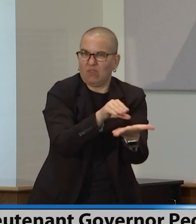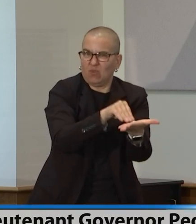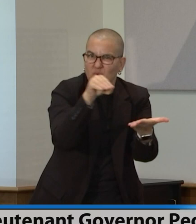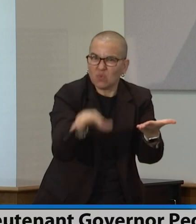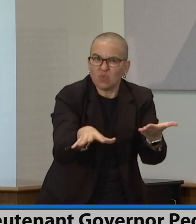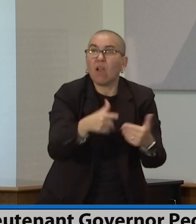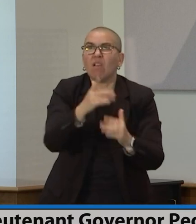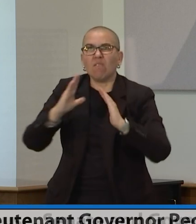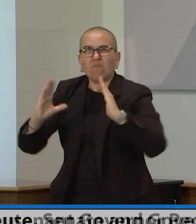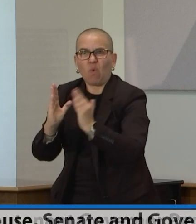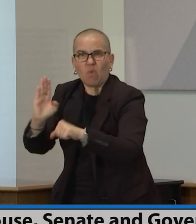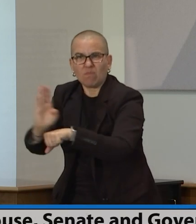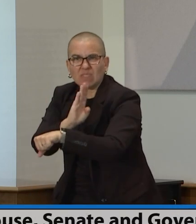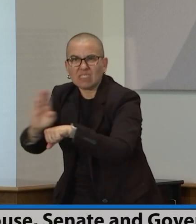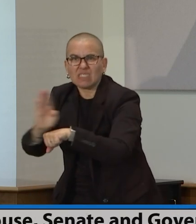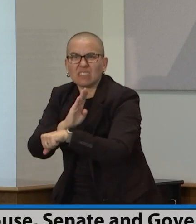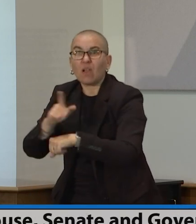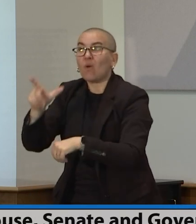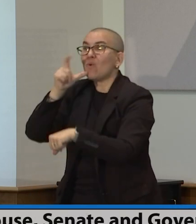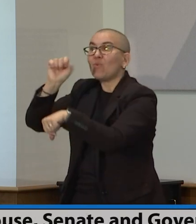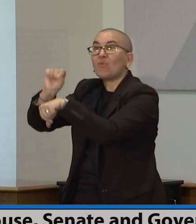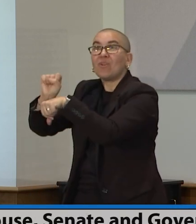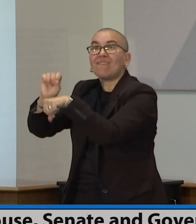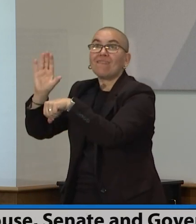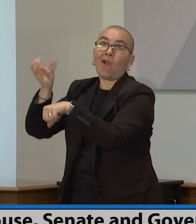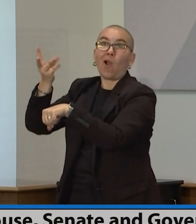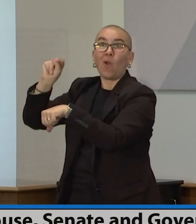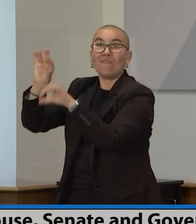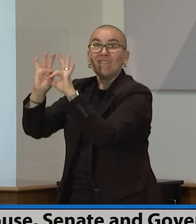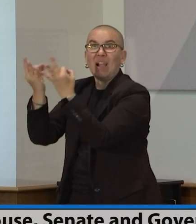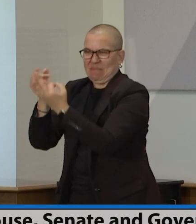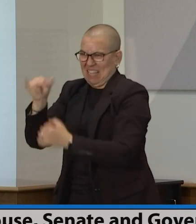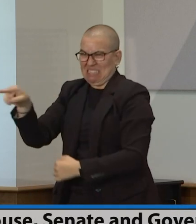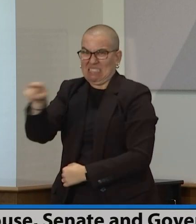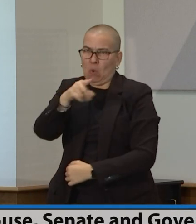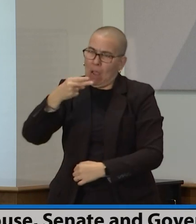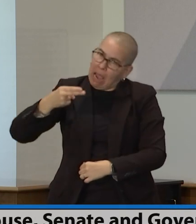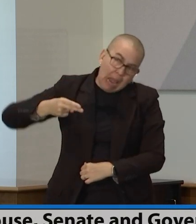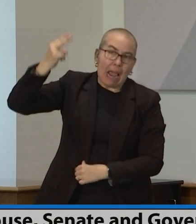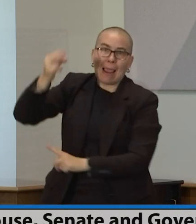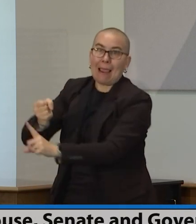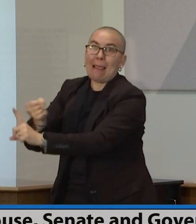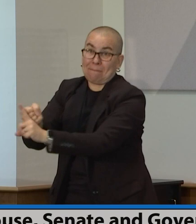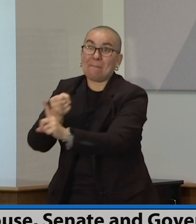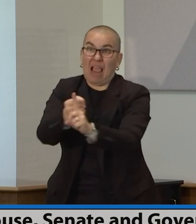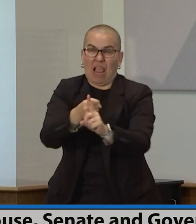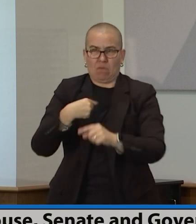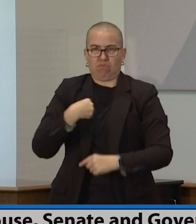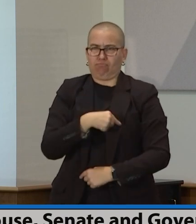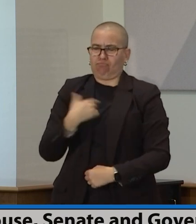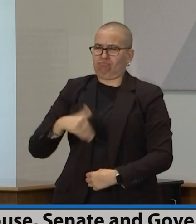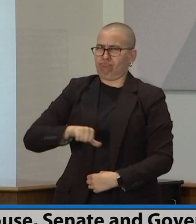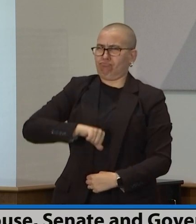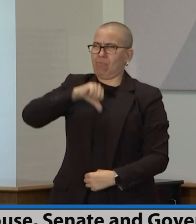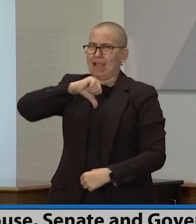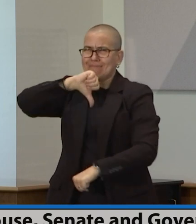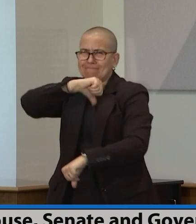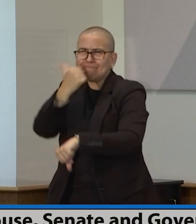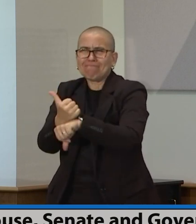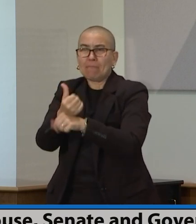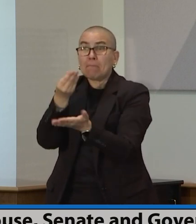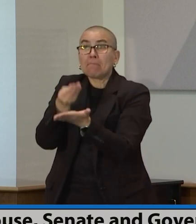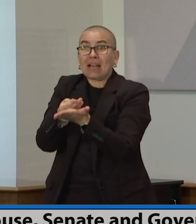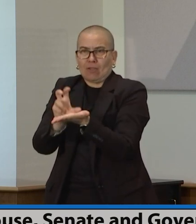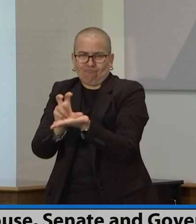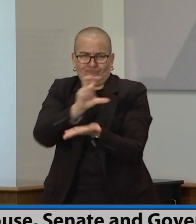families. I'm especially proud that we have secured a historic investment in education that lifts up our